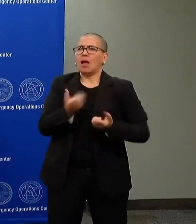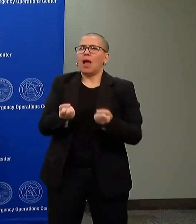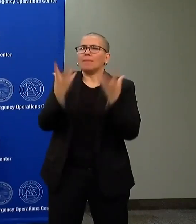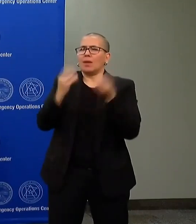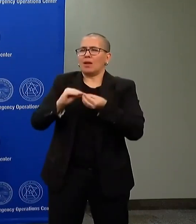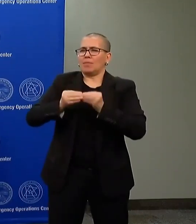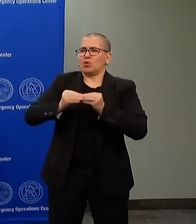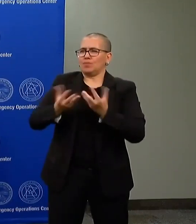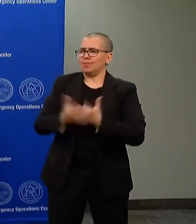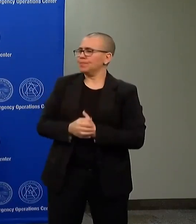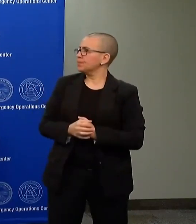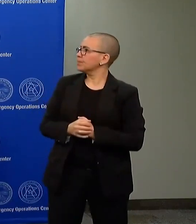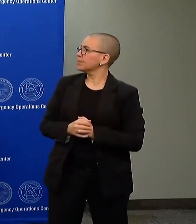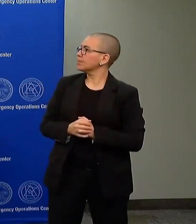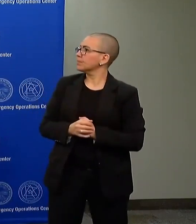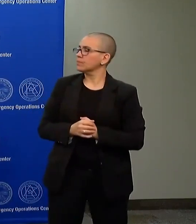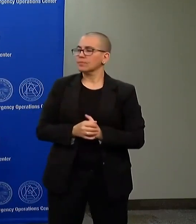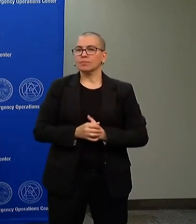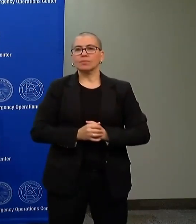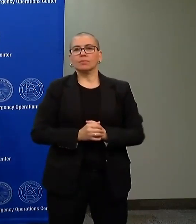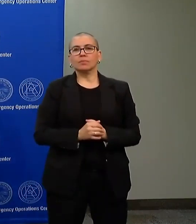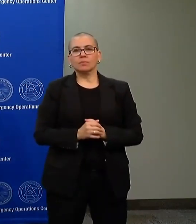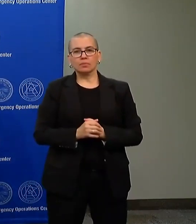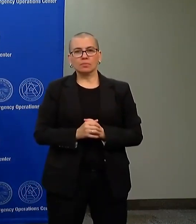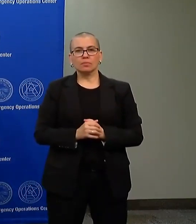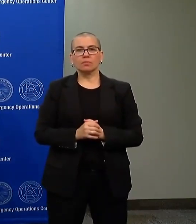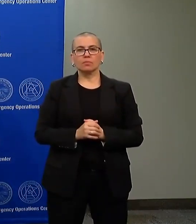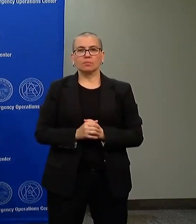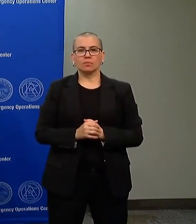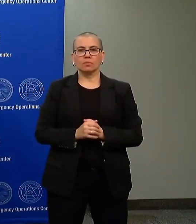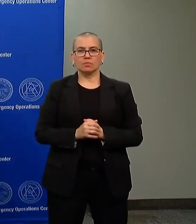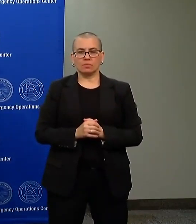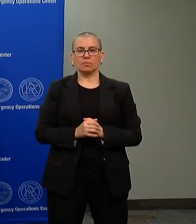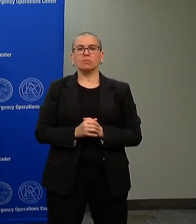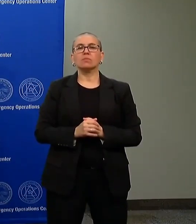This might be a distinction on when you're in the Guard and when you're ready to deploy.